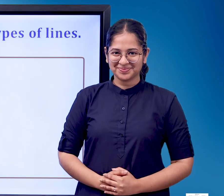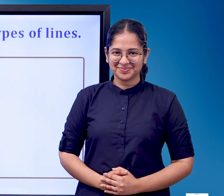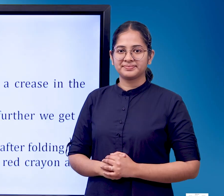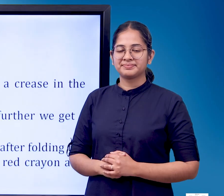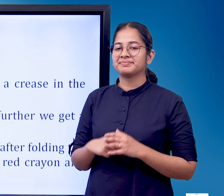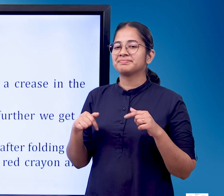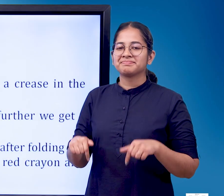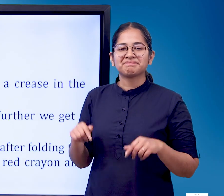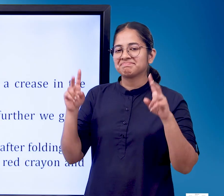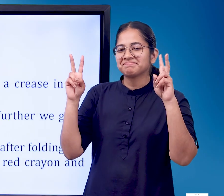Project work